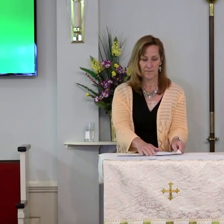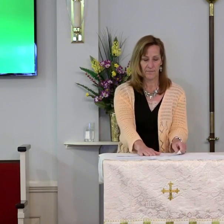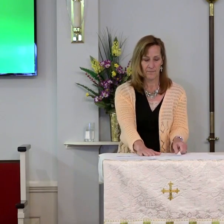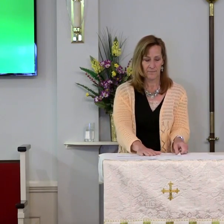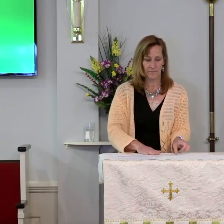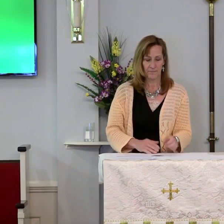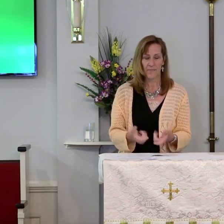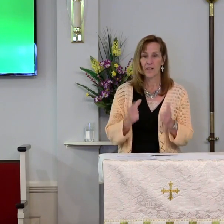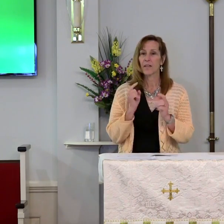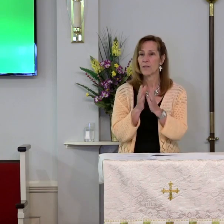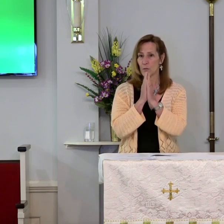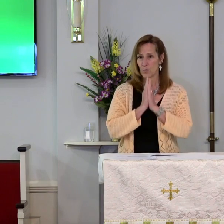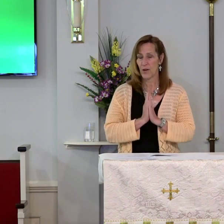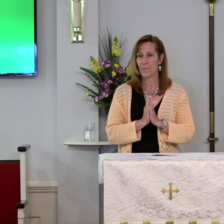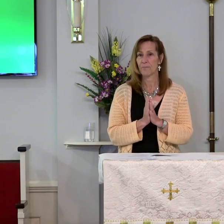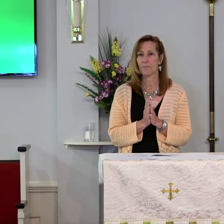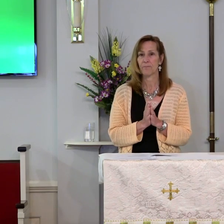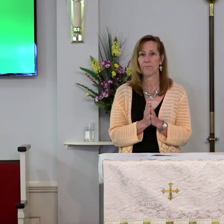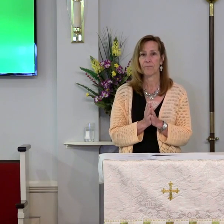Let us pray.